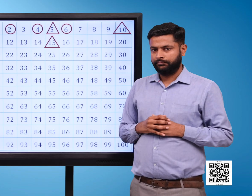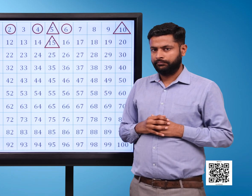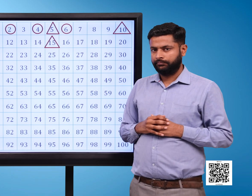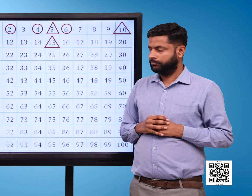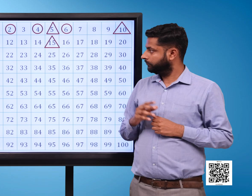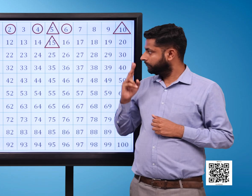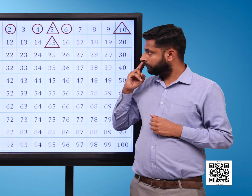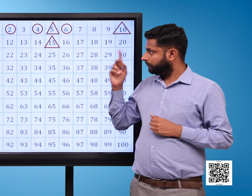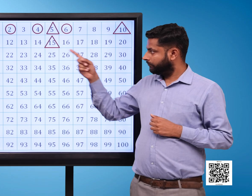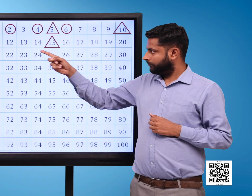Save